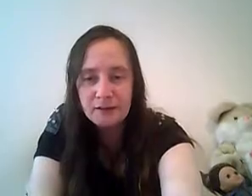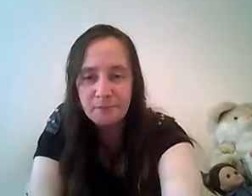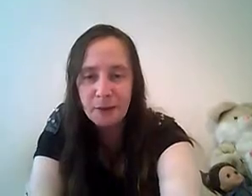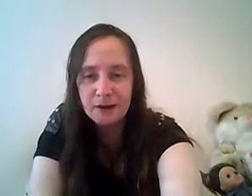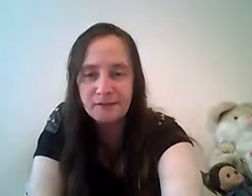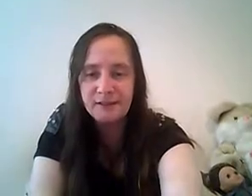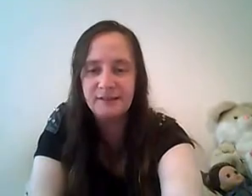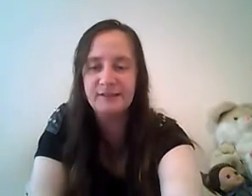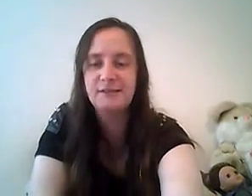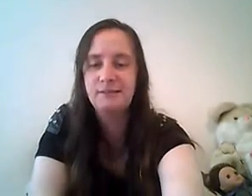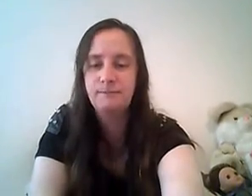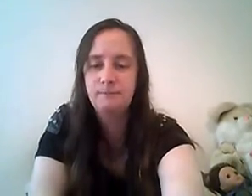in paradise